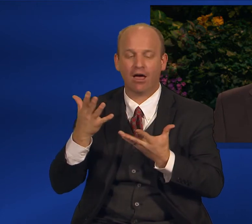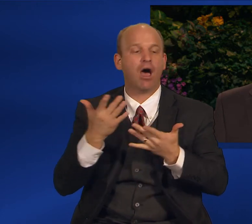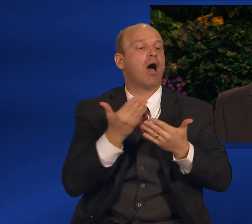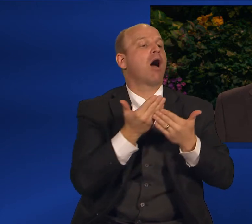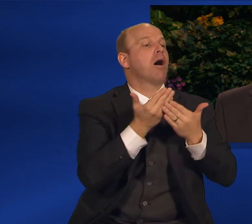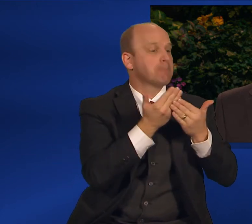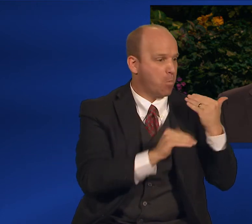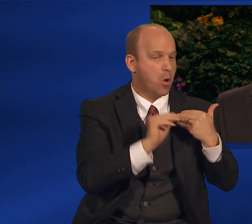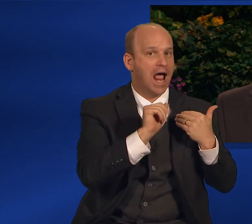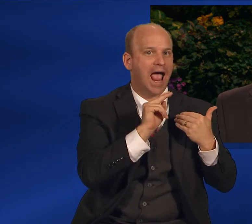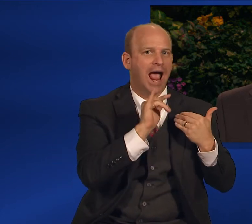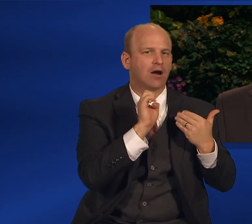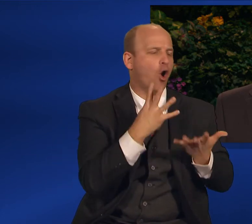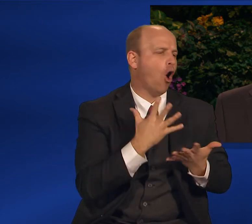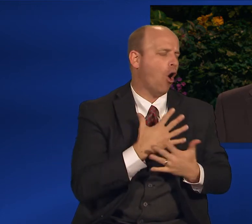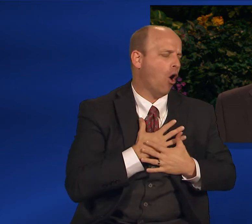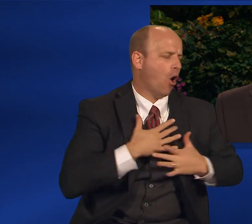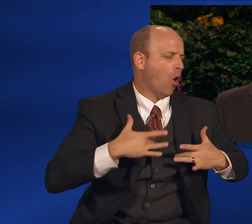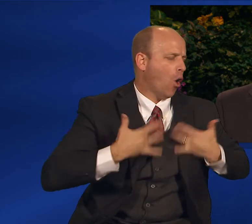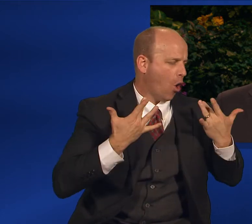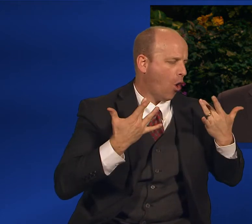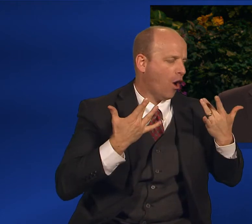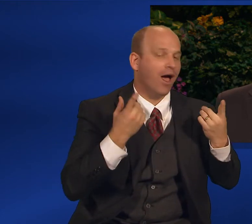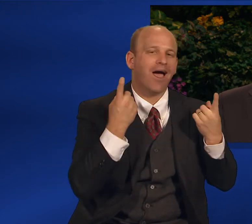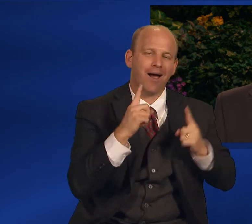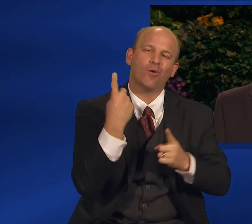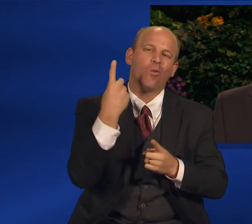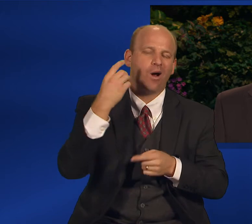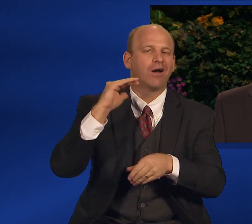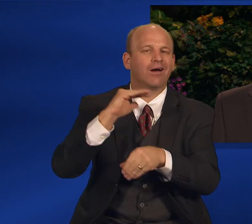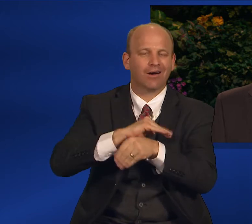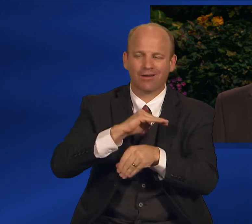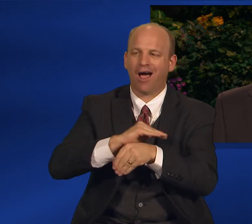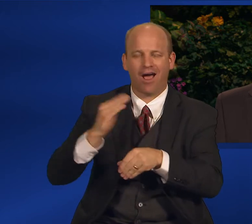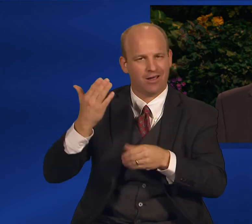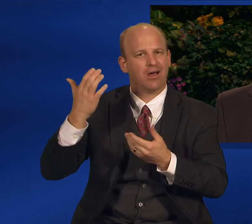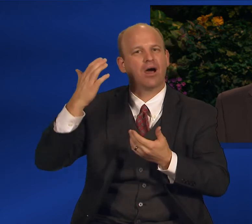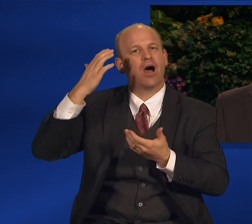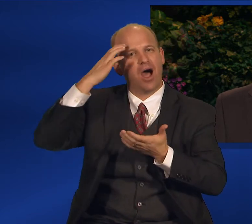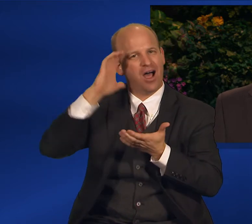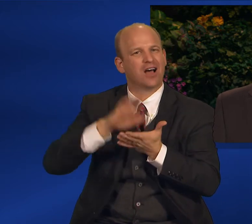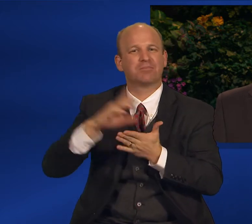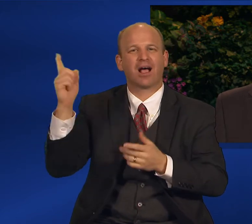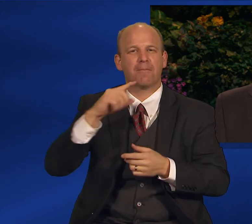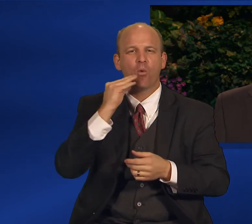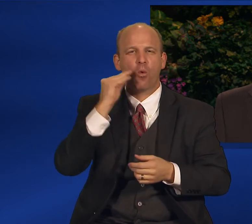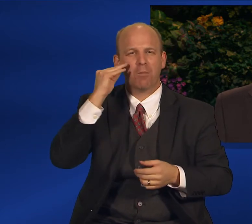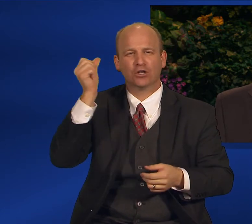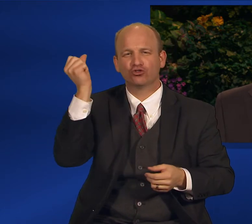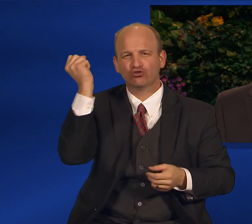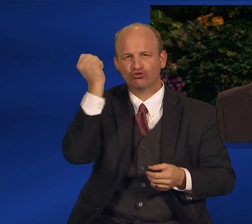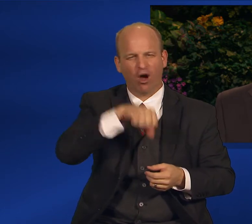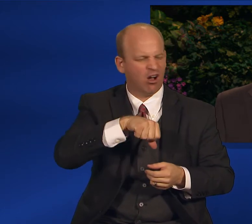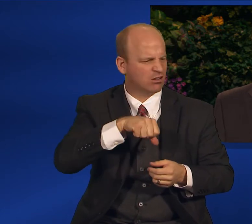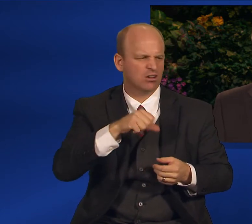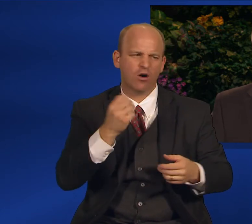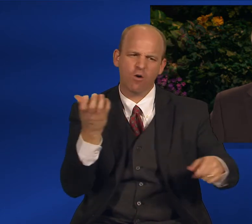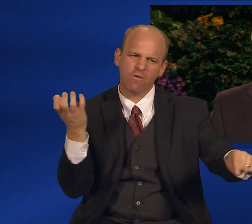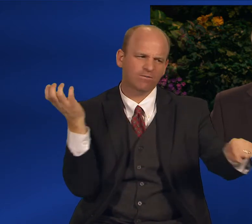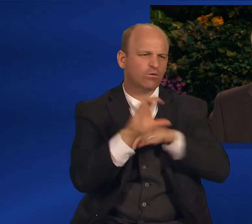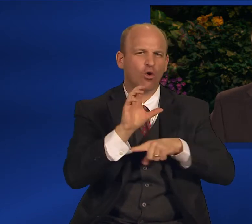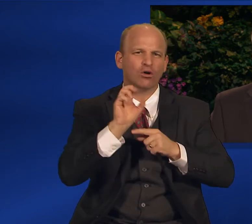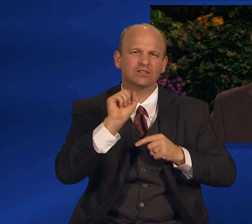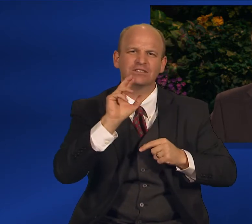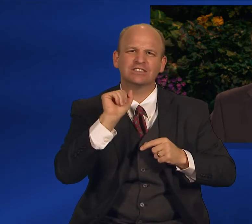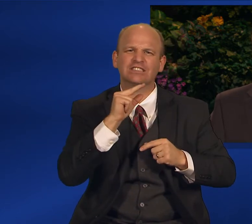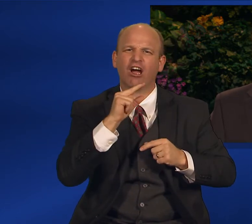winter night, her husband came home drunk, forced Sarah and Annie into the car in their bedclothes and then dropped